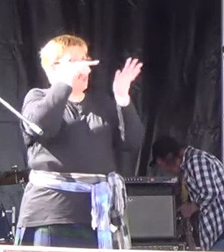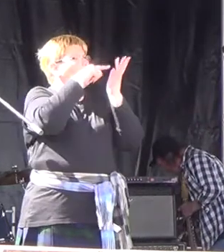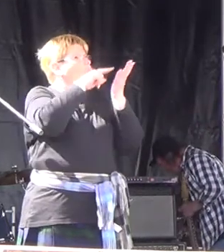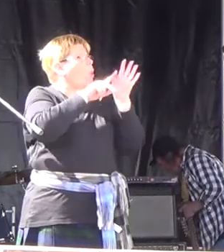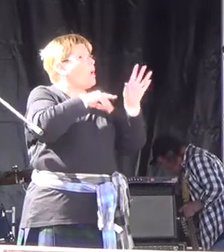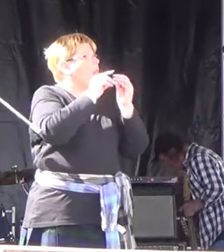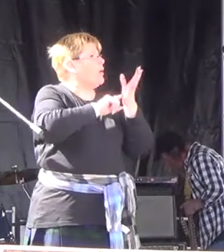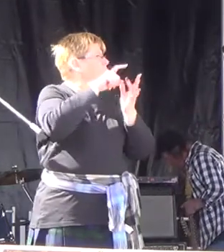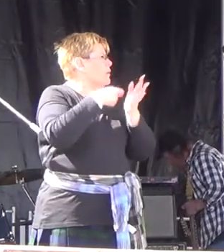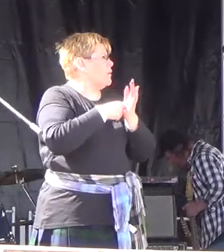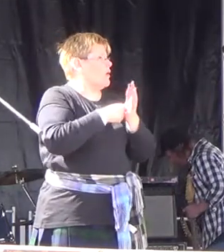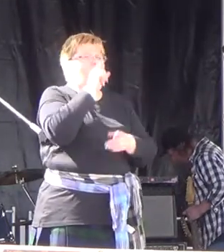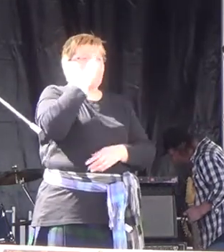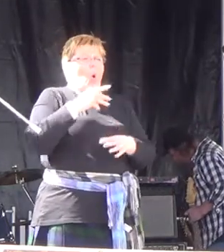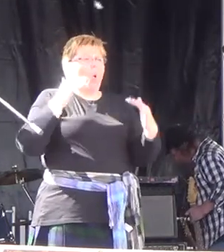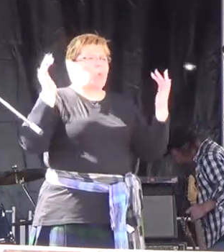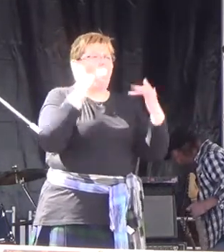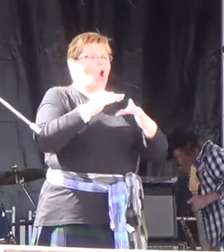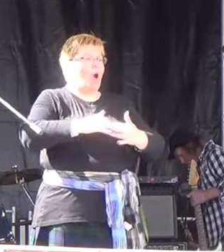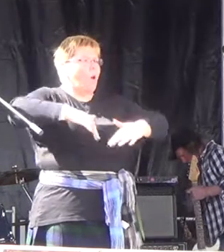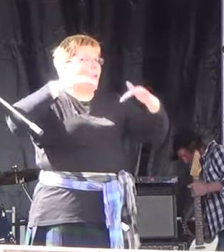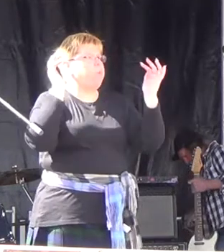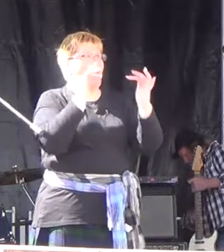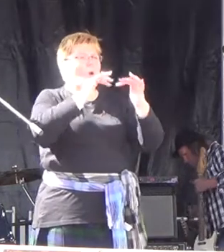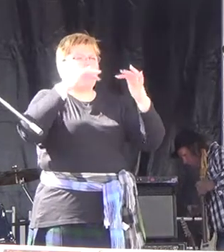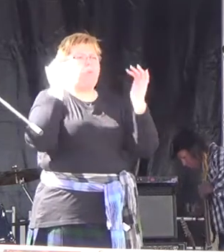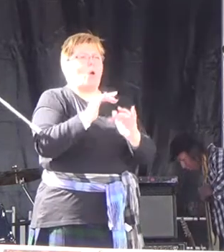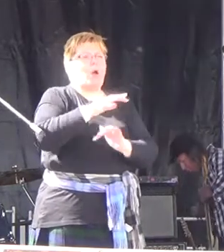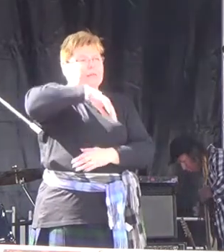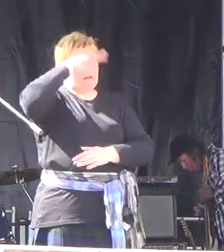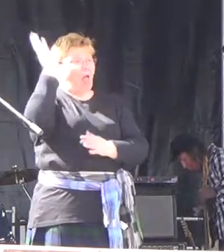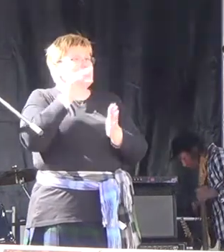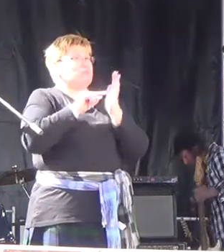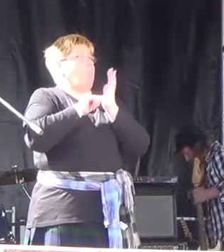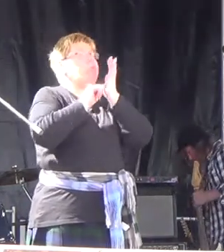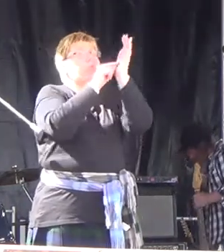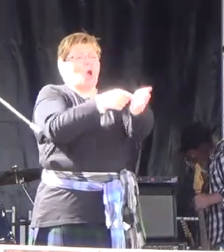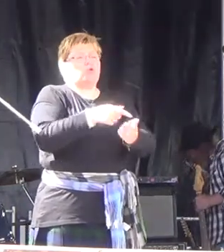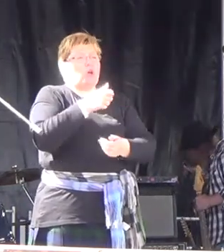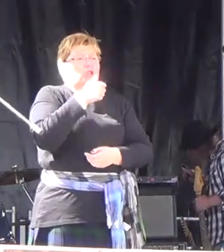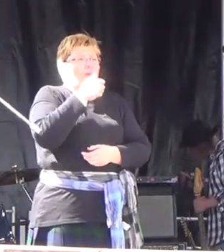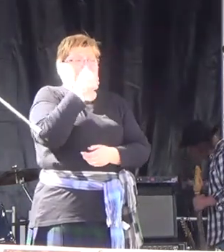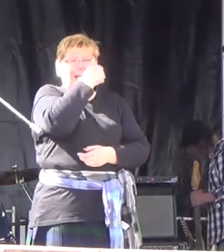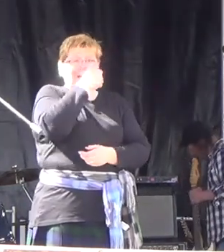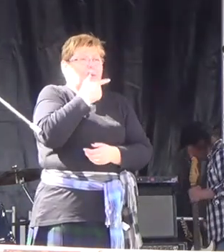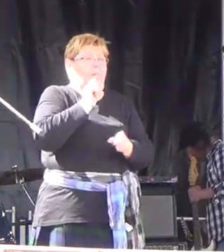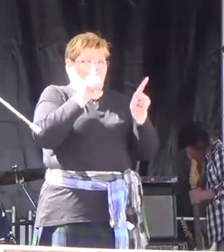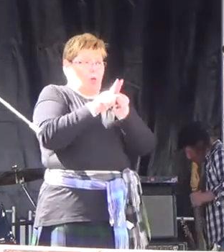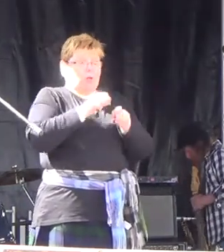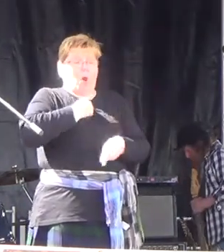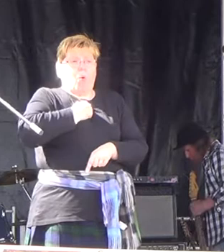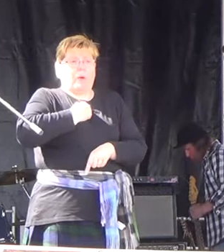and his boys, they take us into war after war and not only killed hundreds of thousands of innocent people as well as hundreds of our own young men and